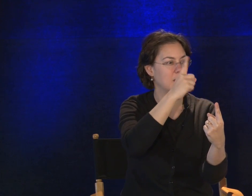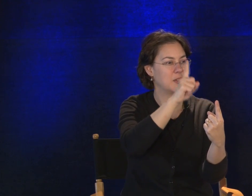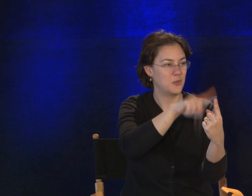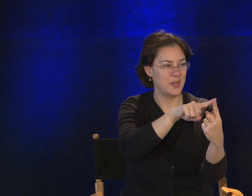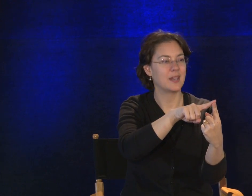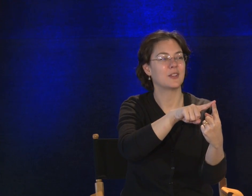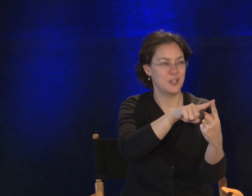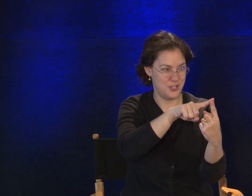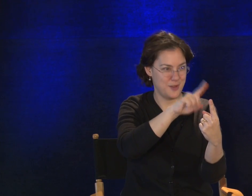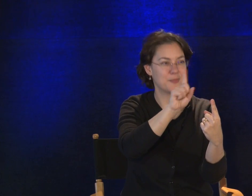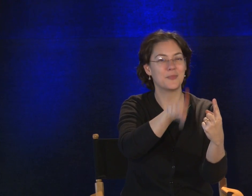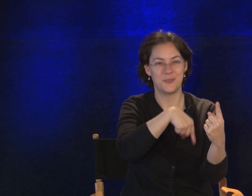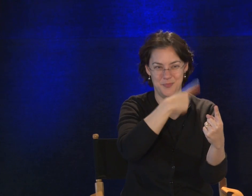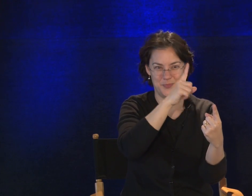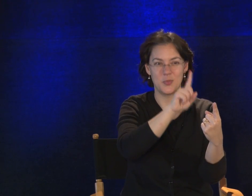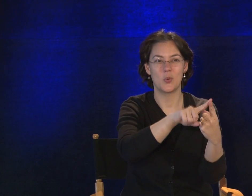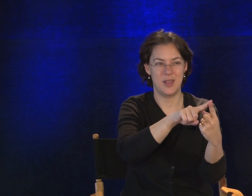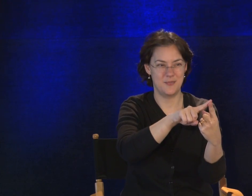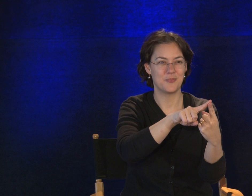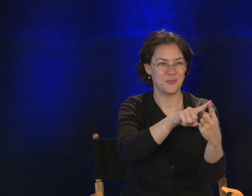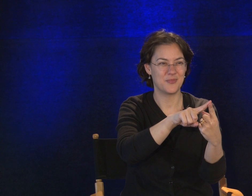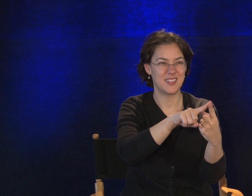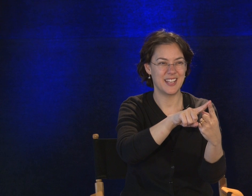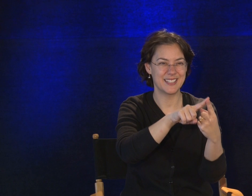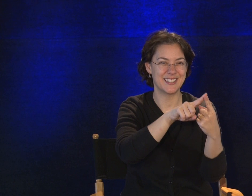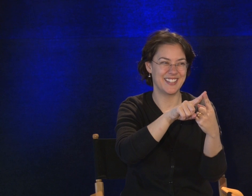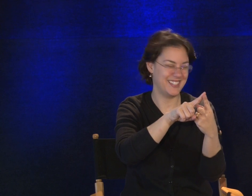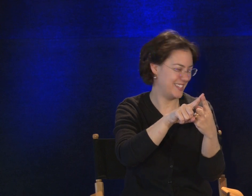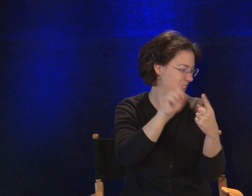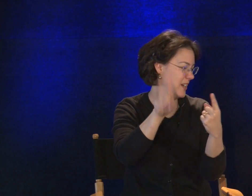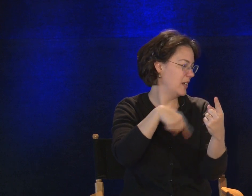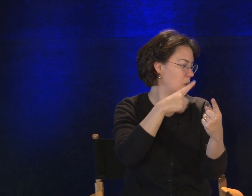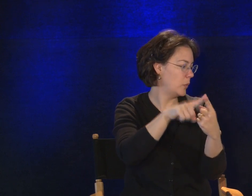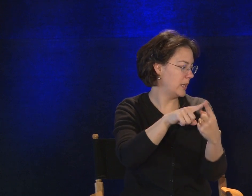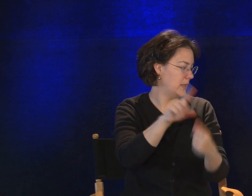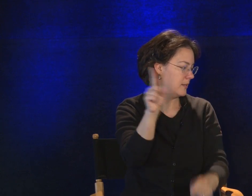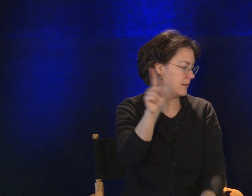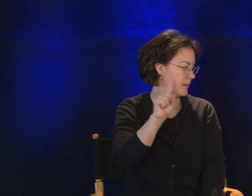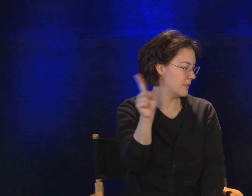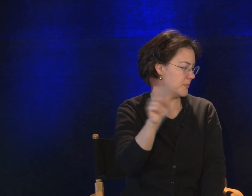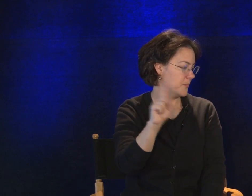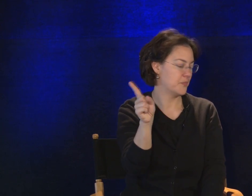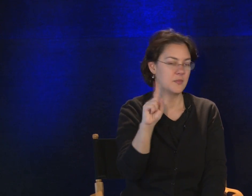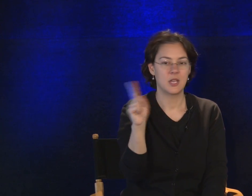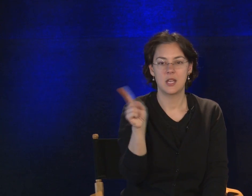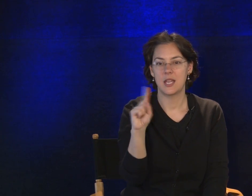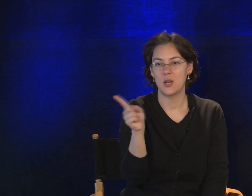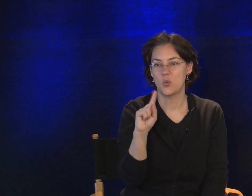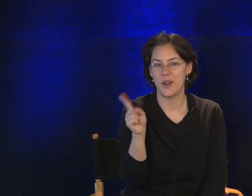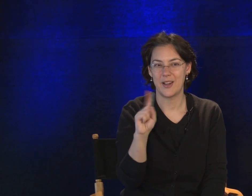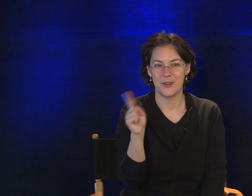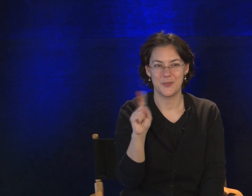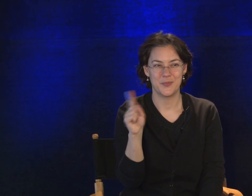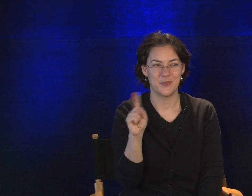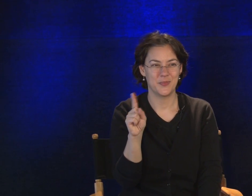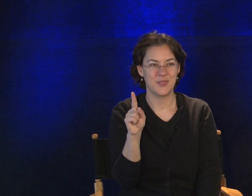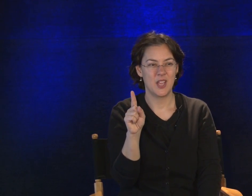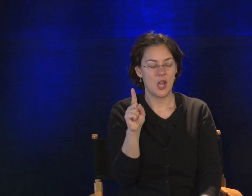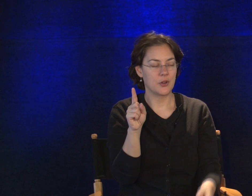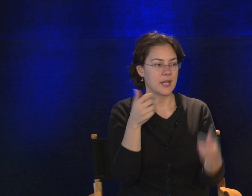When. Good job. When. When. Excellent. When. And where. Okay,